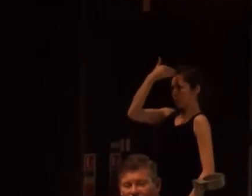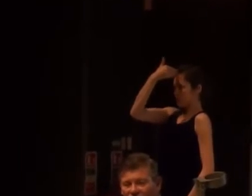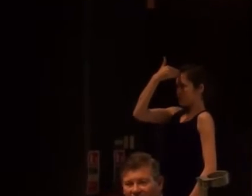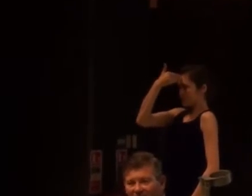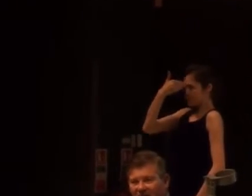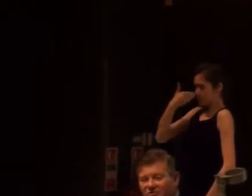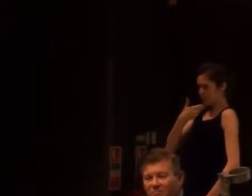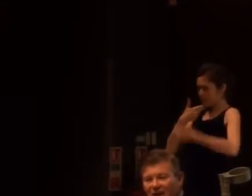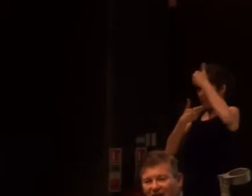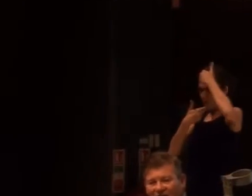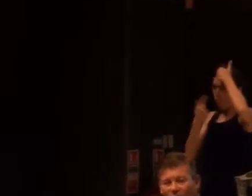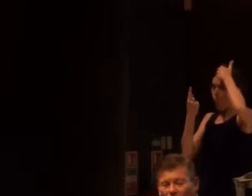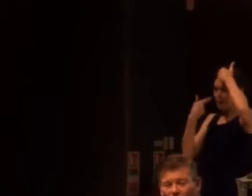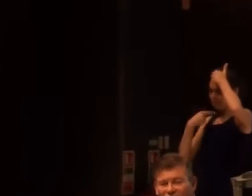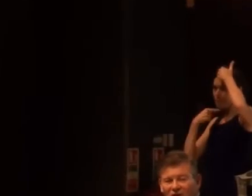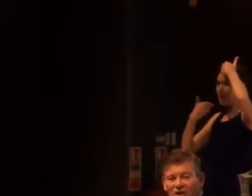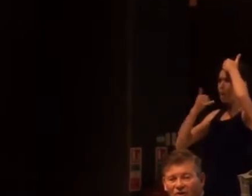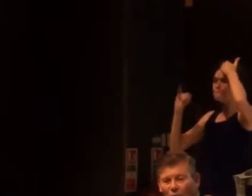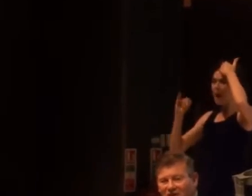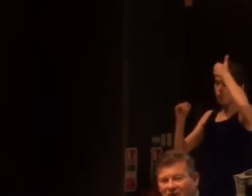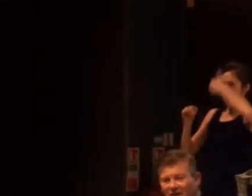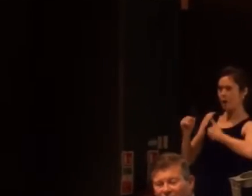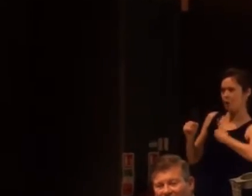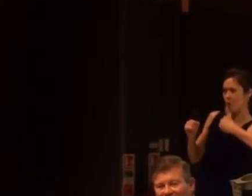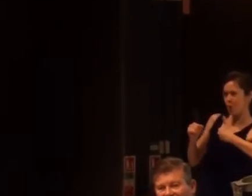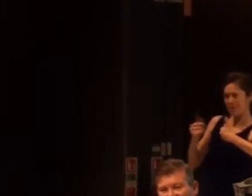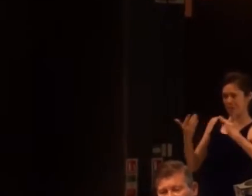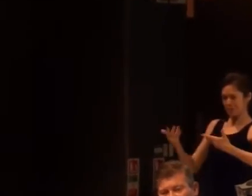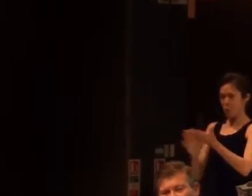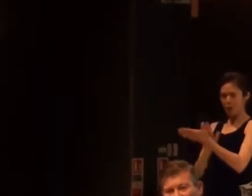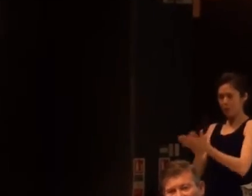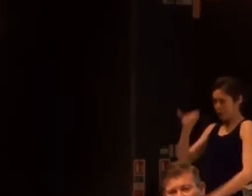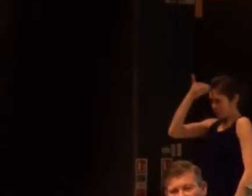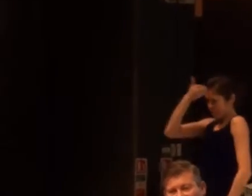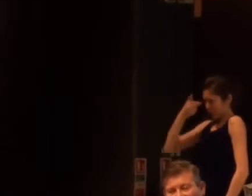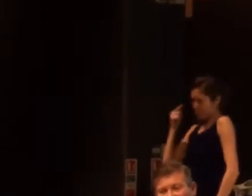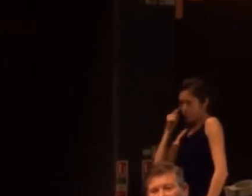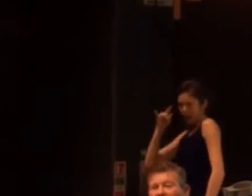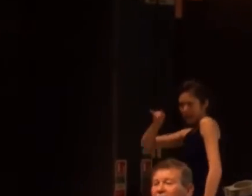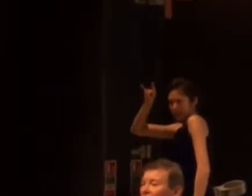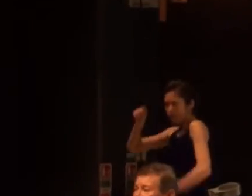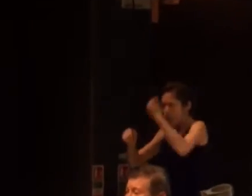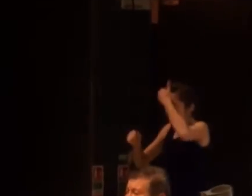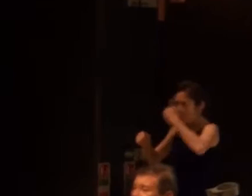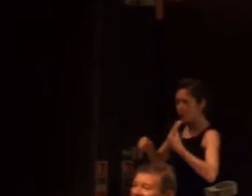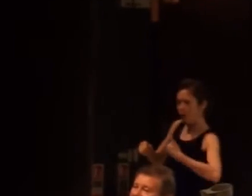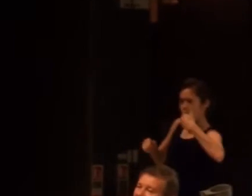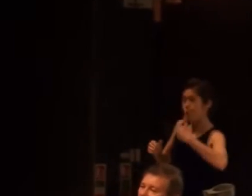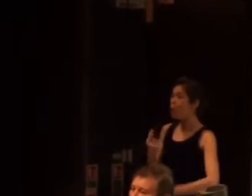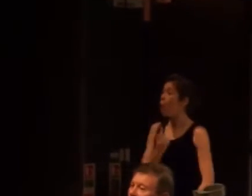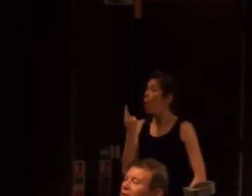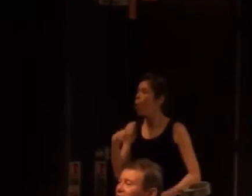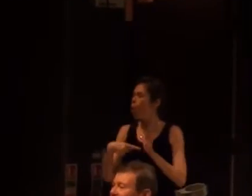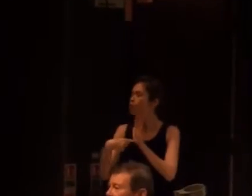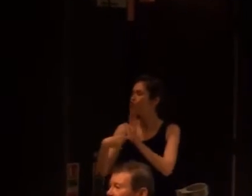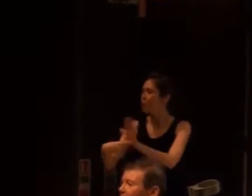this dichotomy that comes from Plato onwards, that one side of humanity is evil and bad, and one side is good. And who personifies that